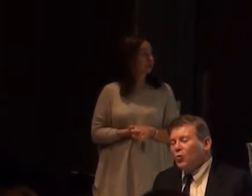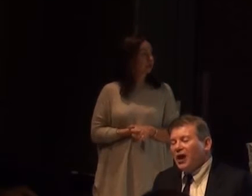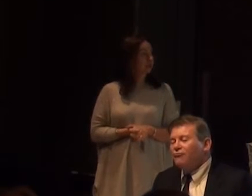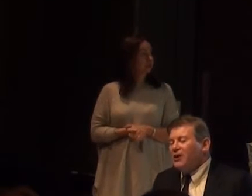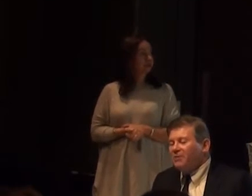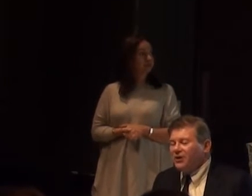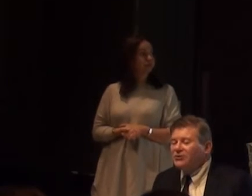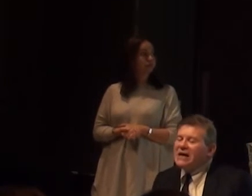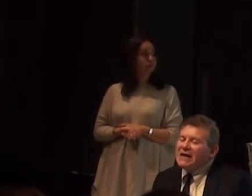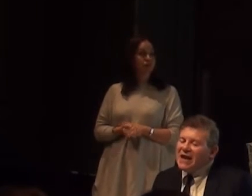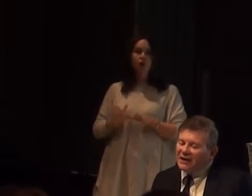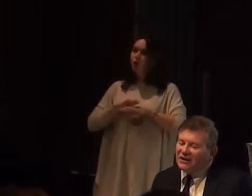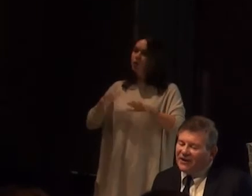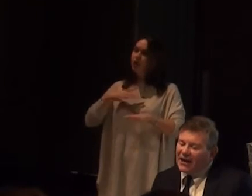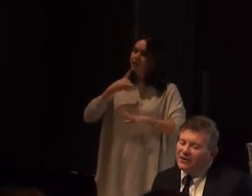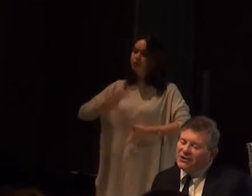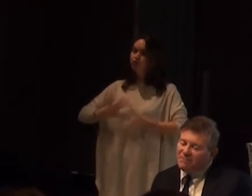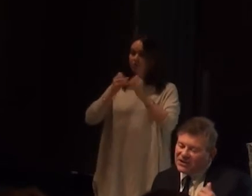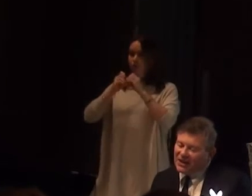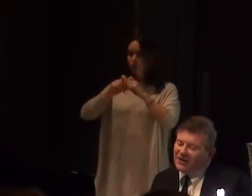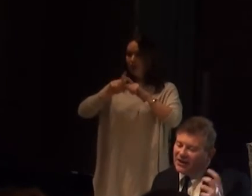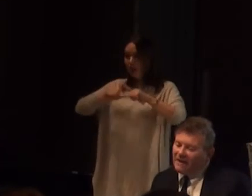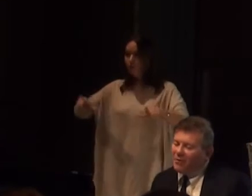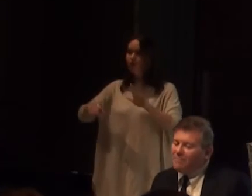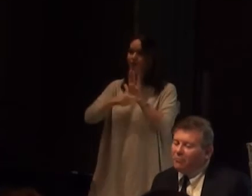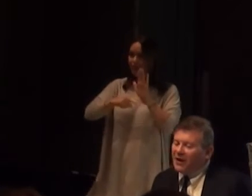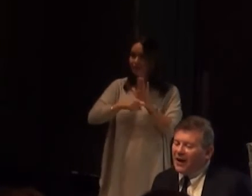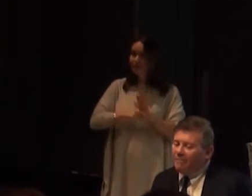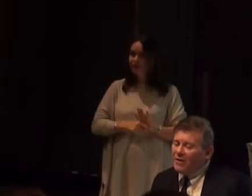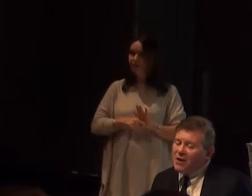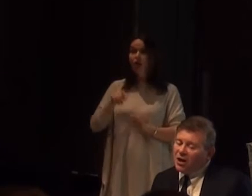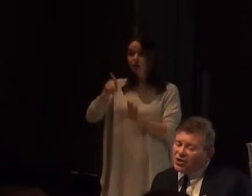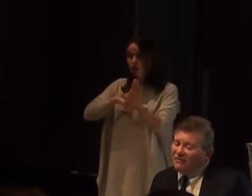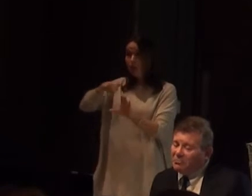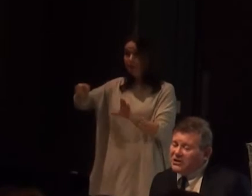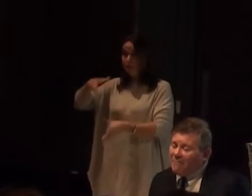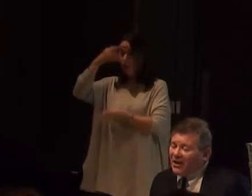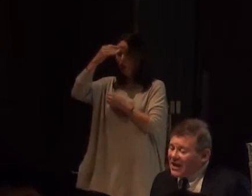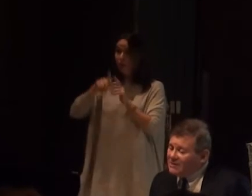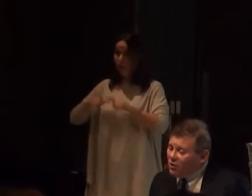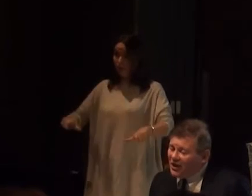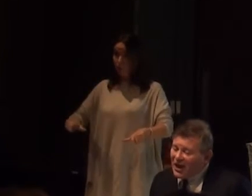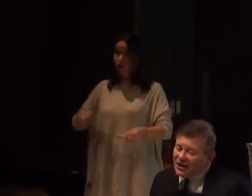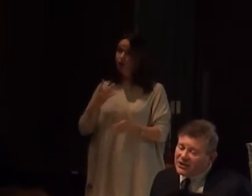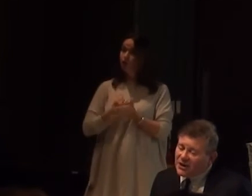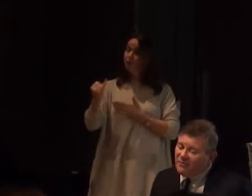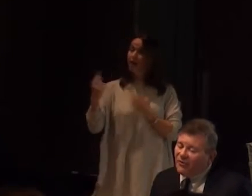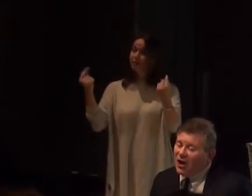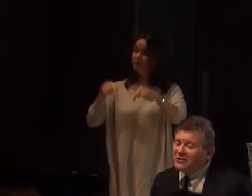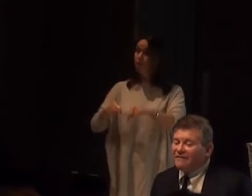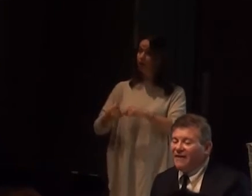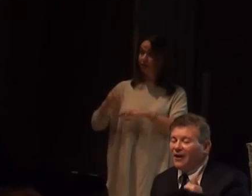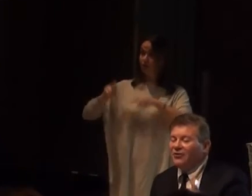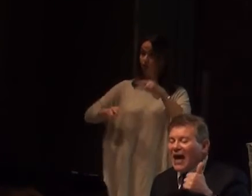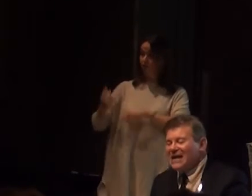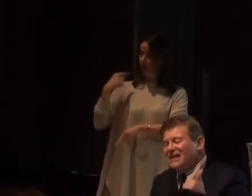sure we don't reproduce negative language, particularly that young people pick up. A survey was done by the Anti-Bullying Alliance the year before